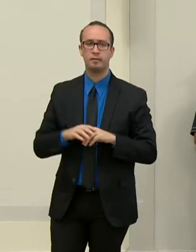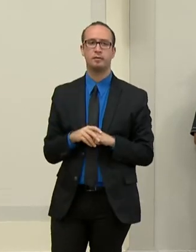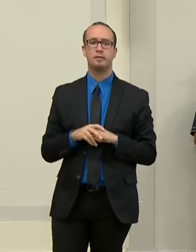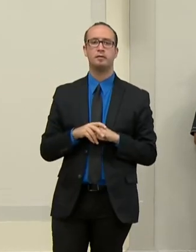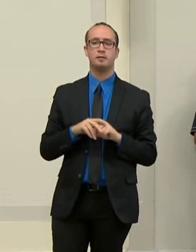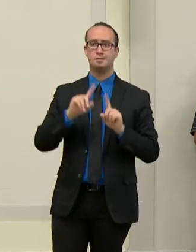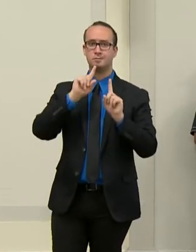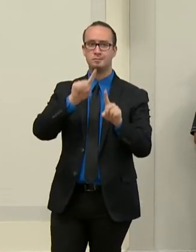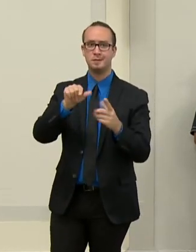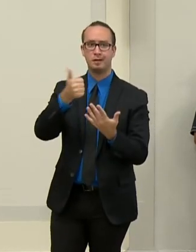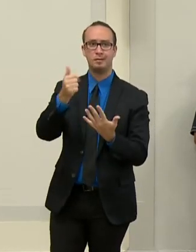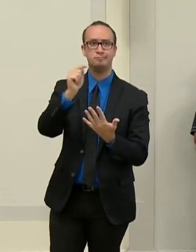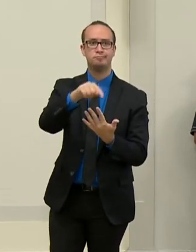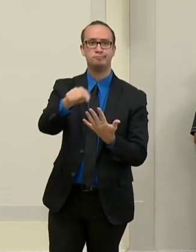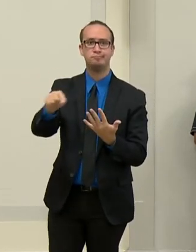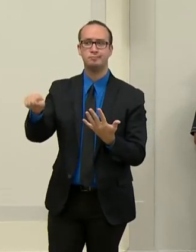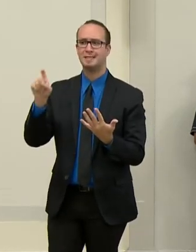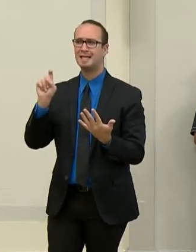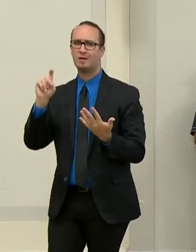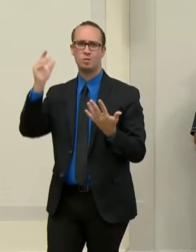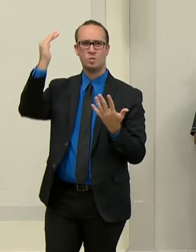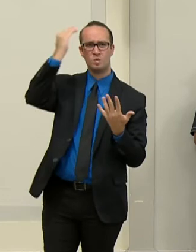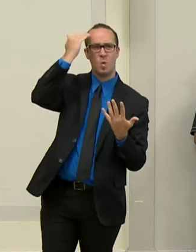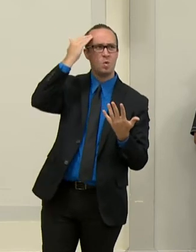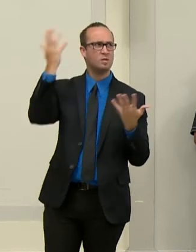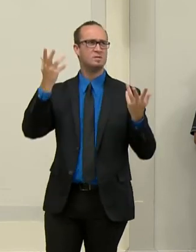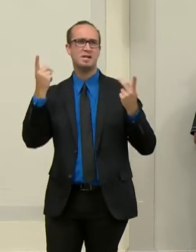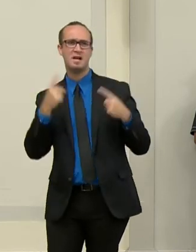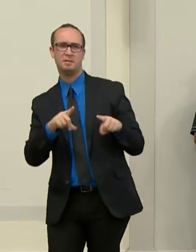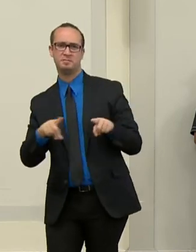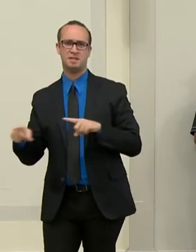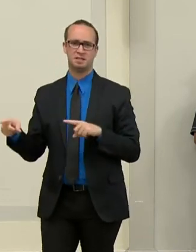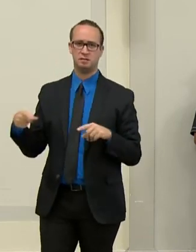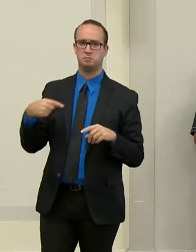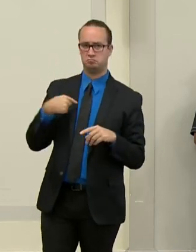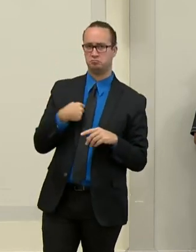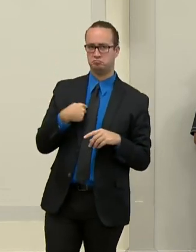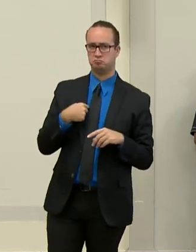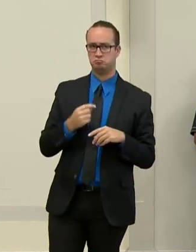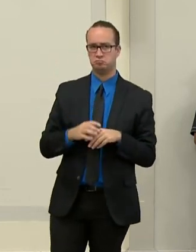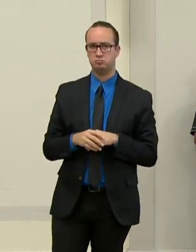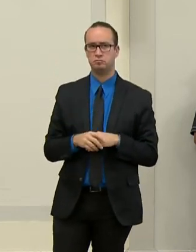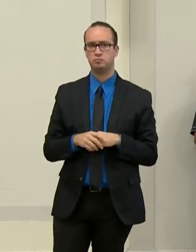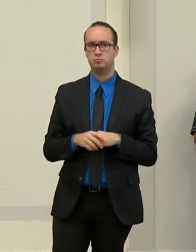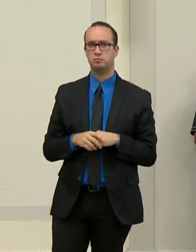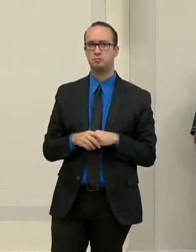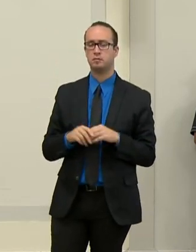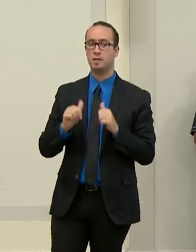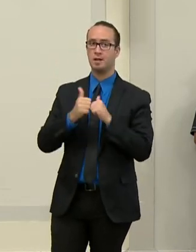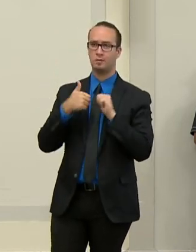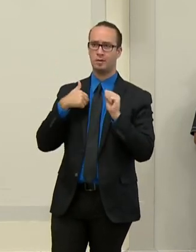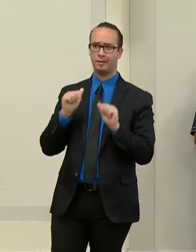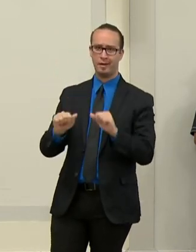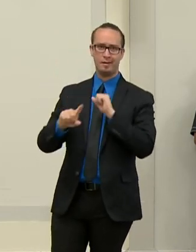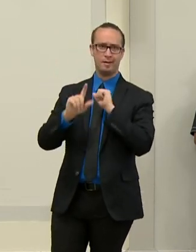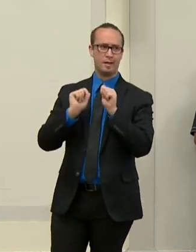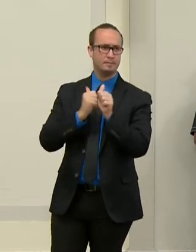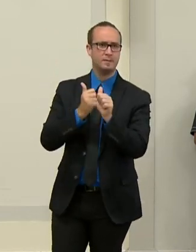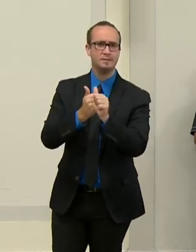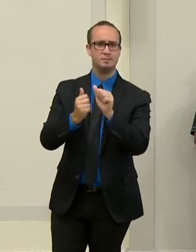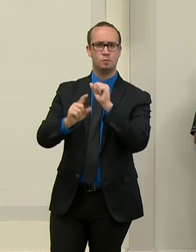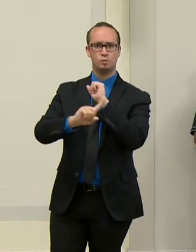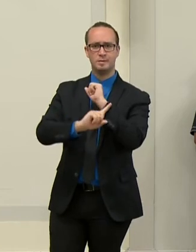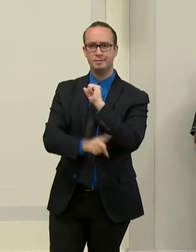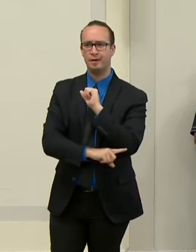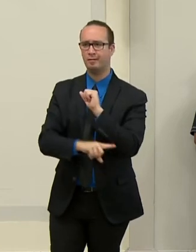who wants to know the status and how they can get updates on their trash collections and their recycling. Um, we